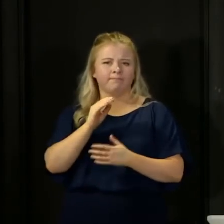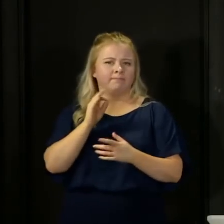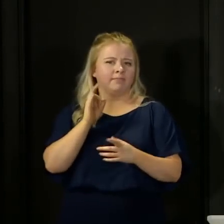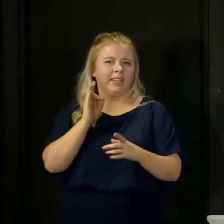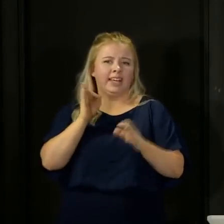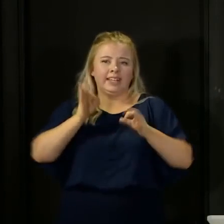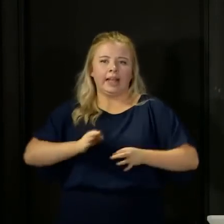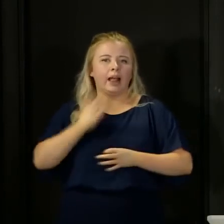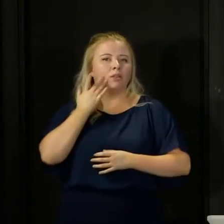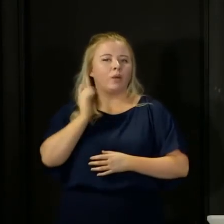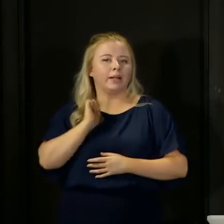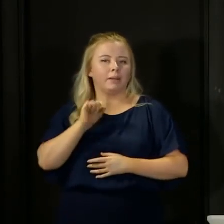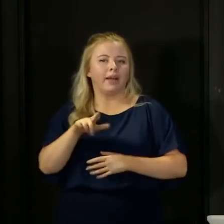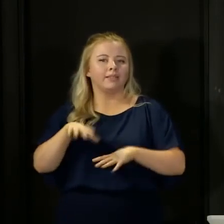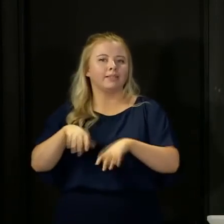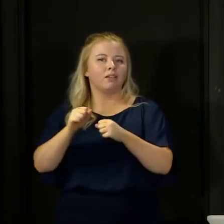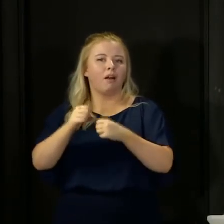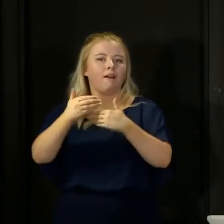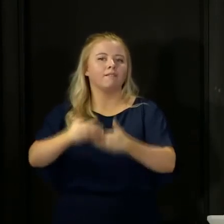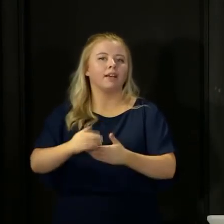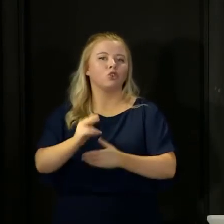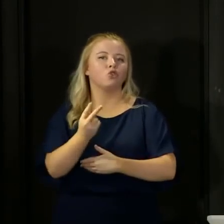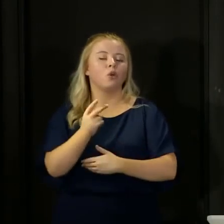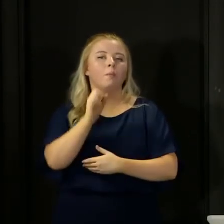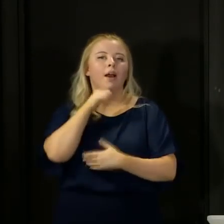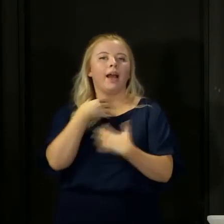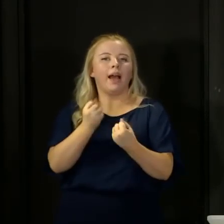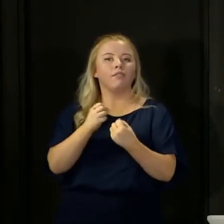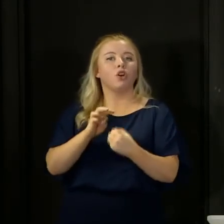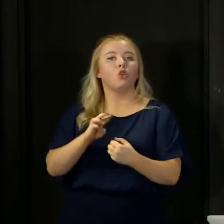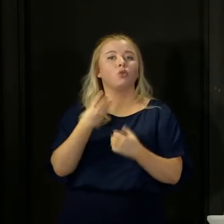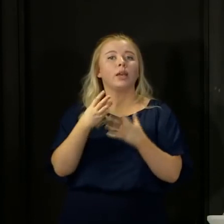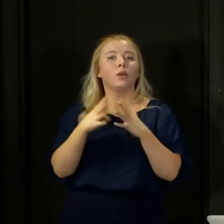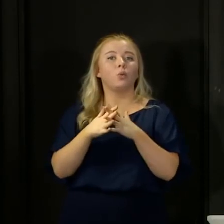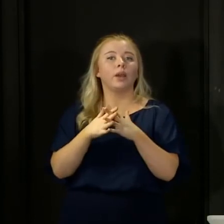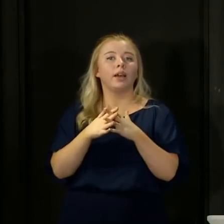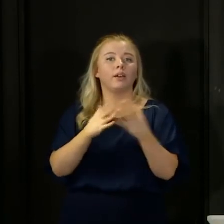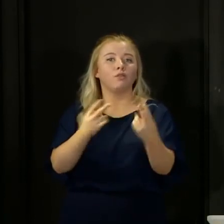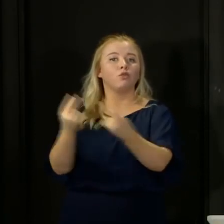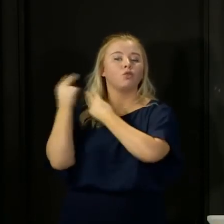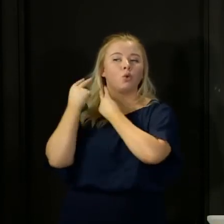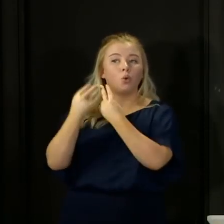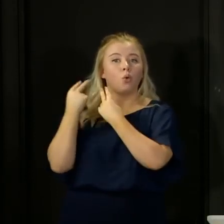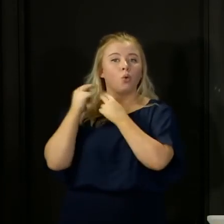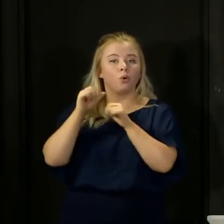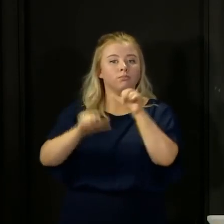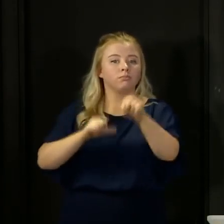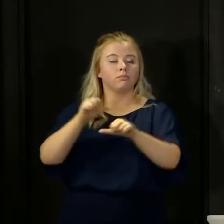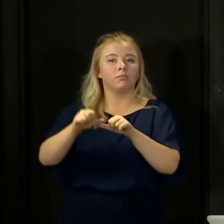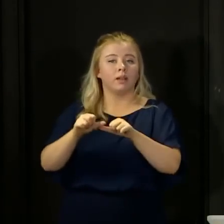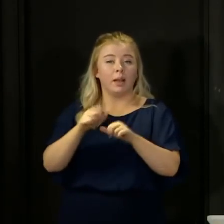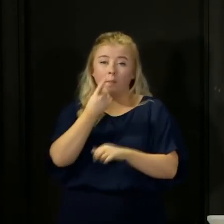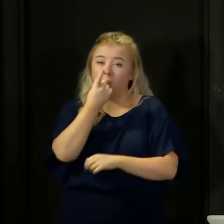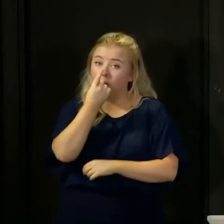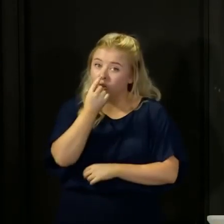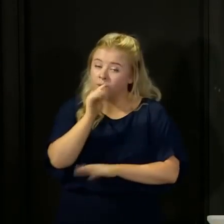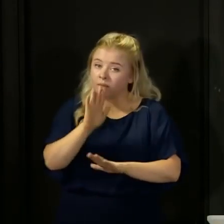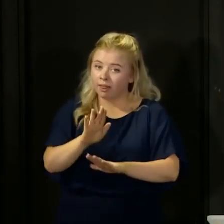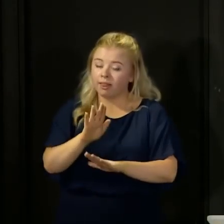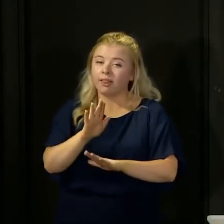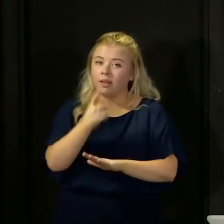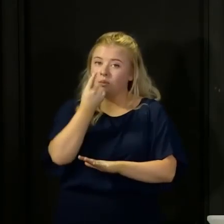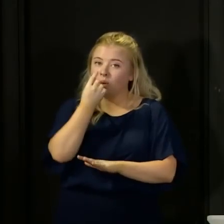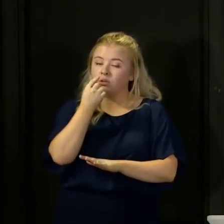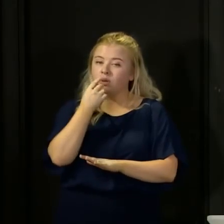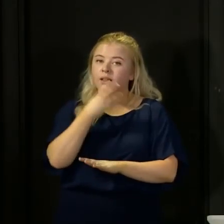phase two will begin, but we have a three-weekly review cycle, so it is possible, and I put it no more strongly than that, that at